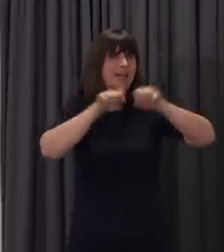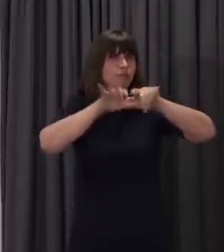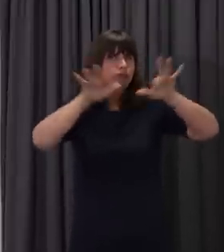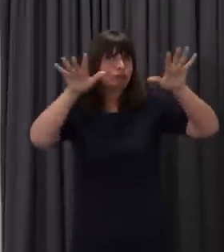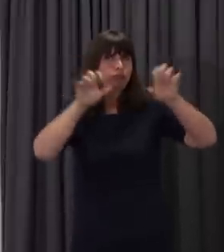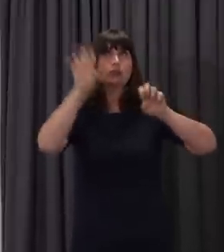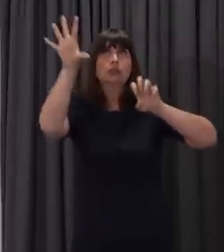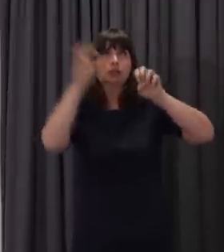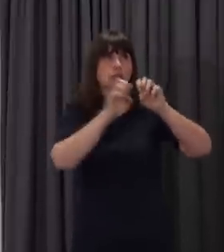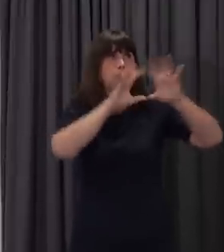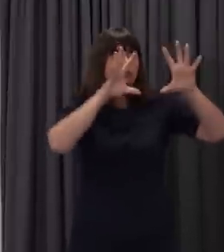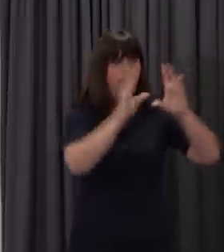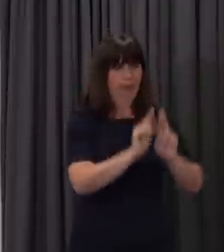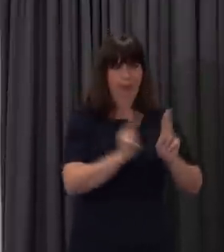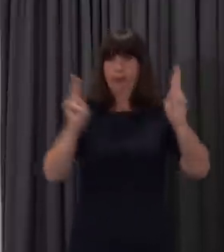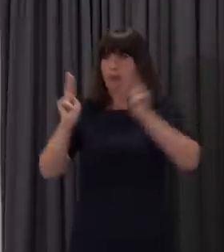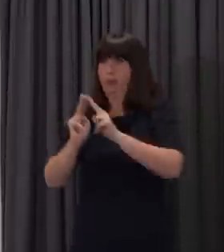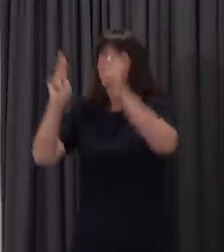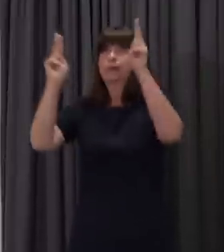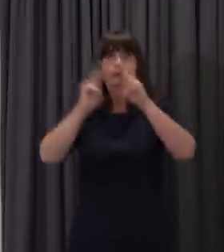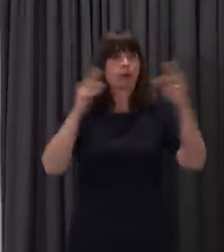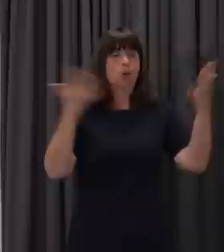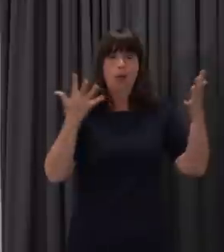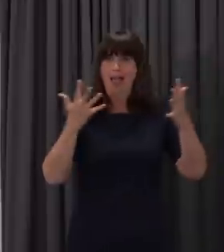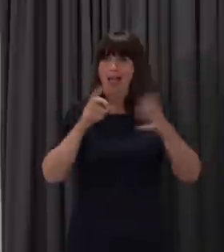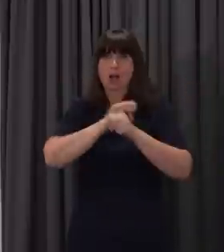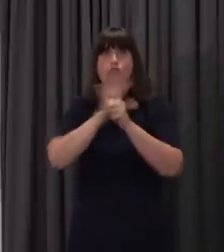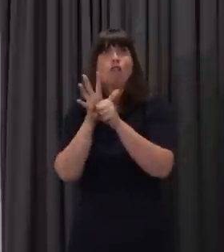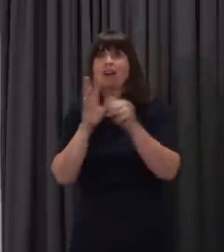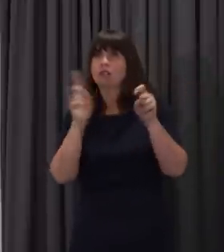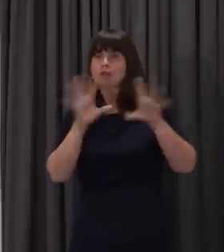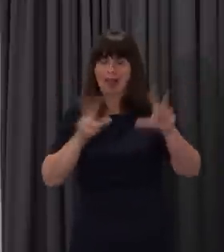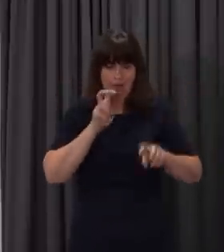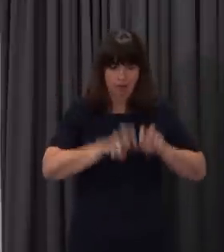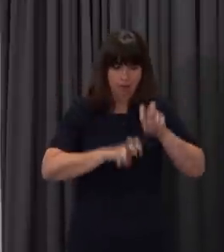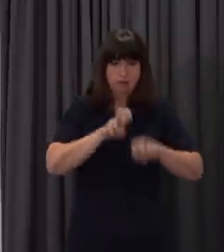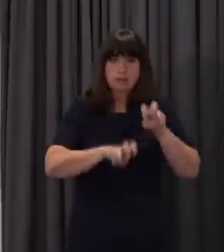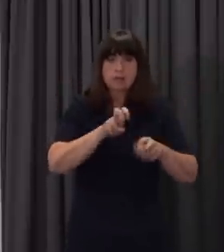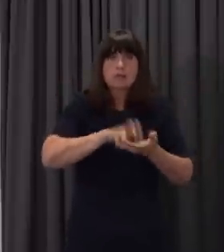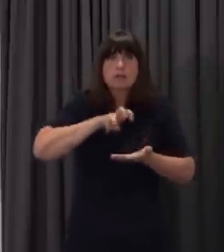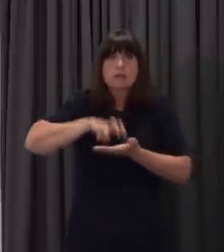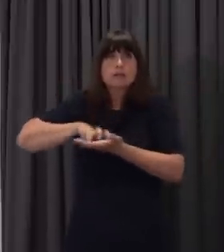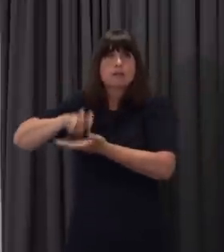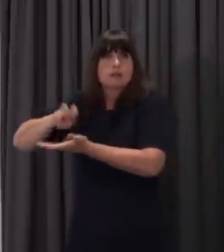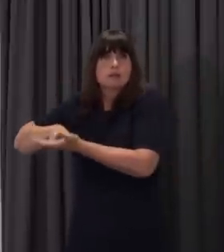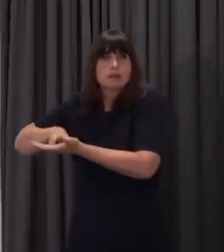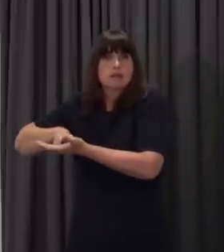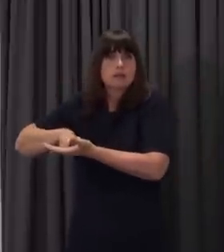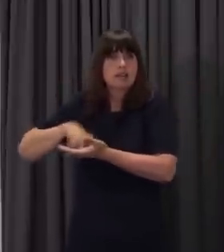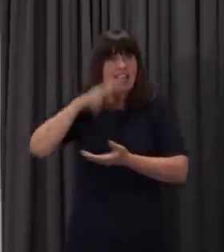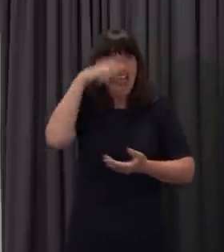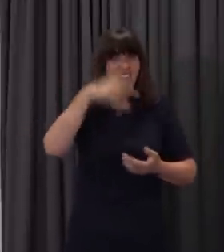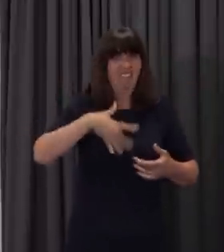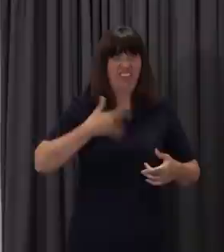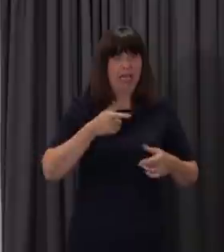doing, what hospitalisation rates are doing. And as I said earlier, if we have any concerns that any of those indicators are not